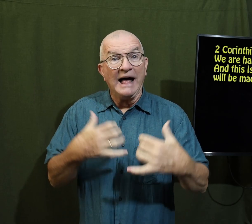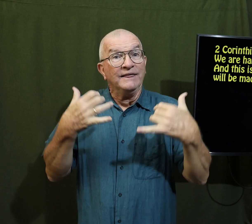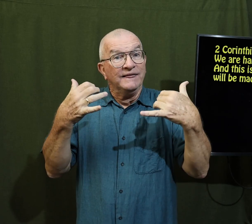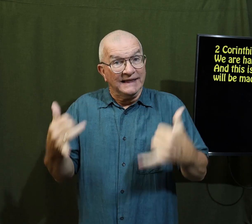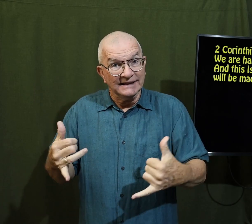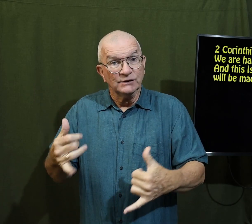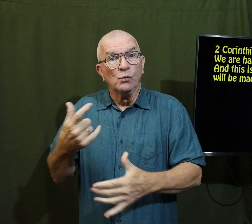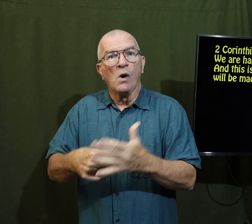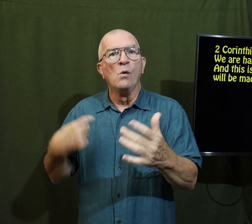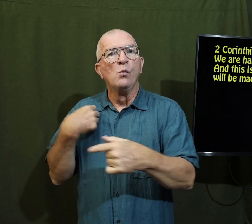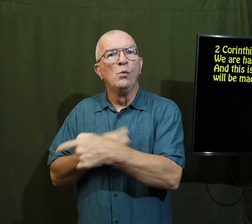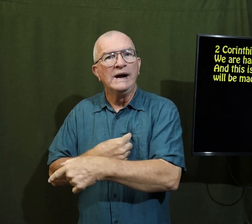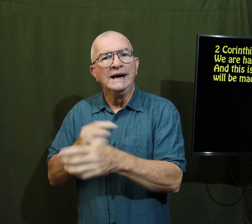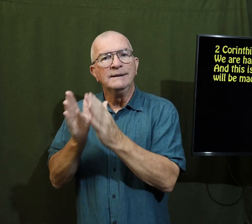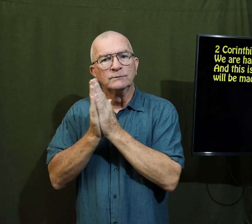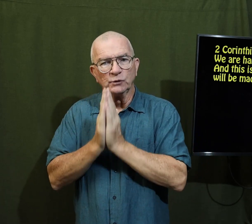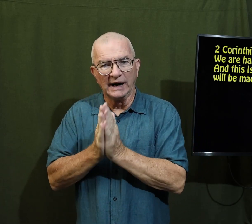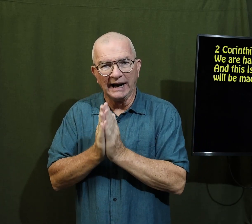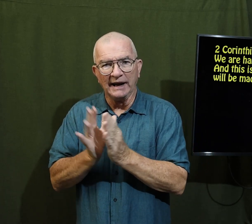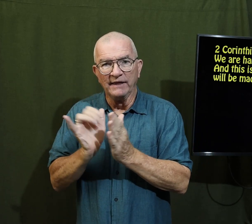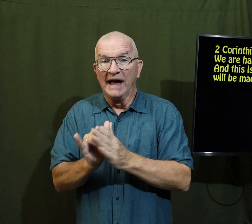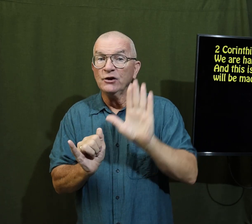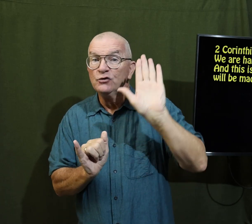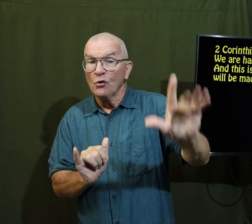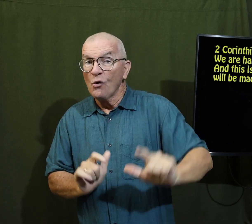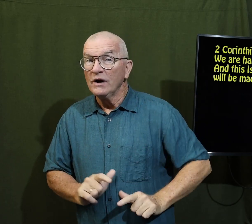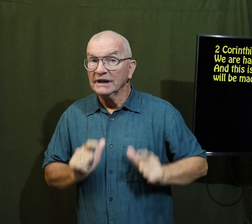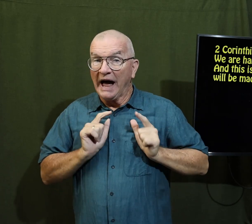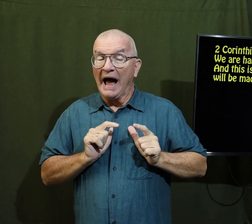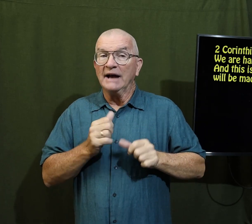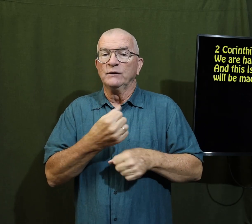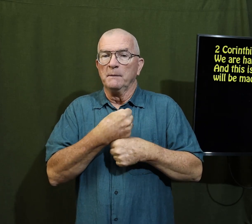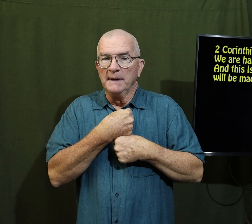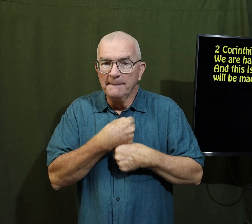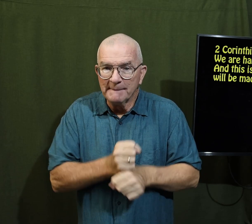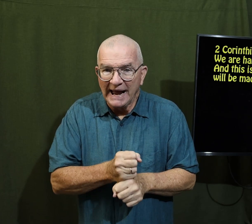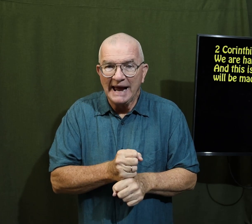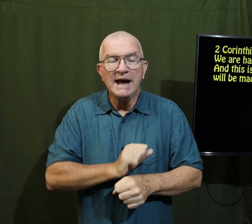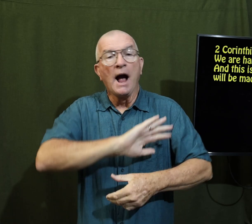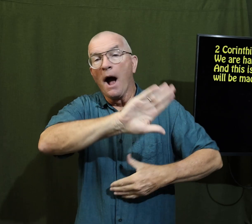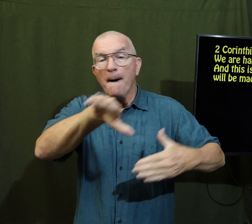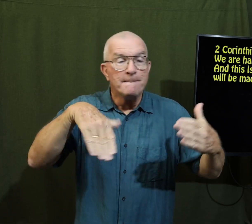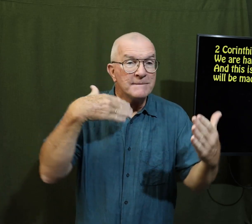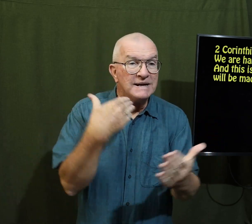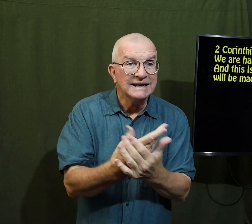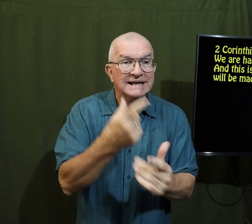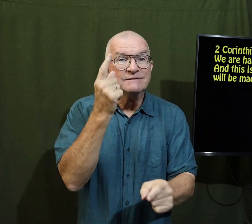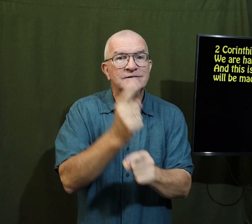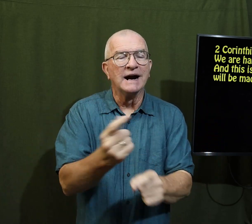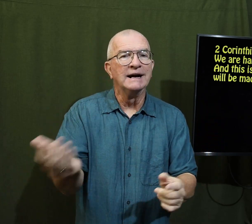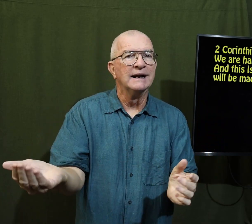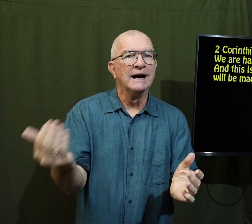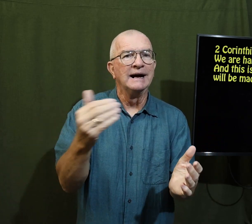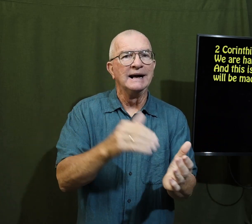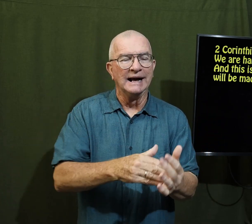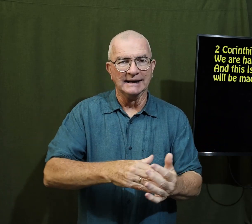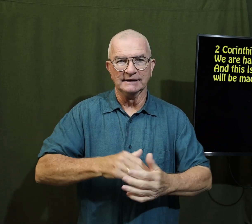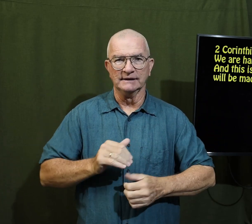and this is what we pray that your lives will be made completely right again